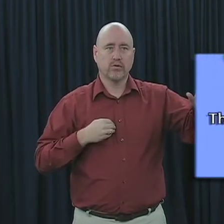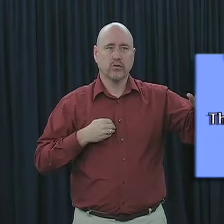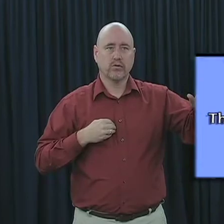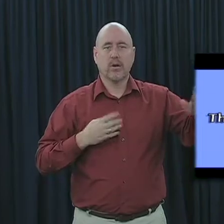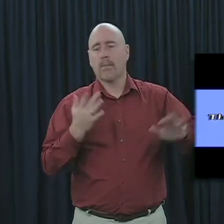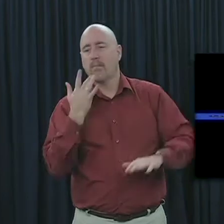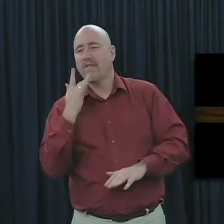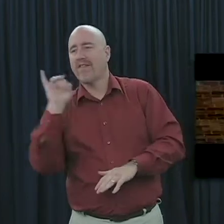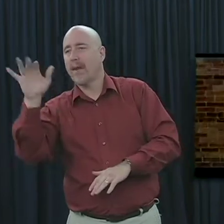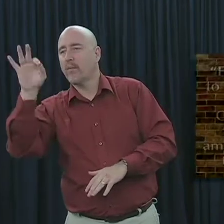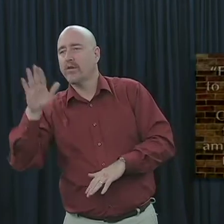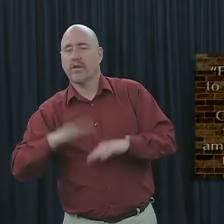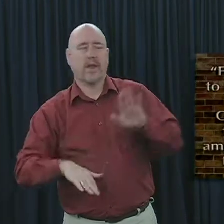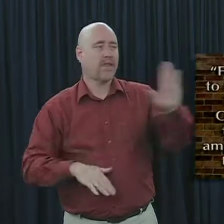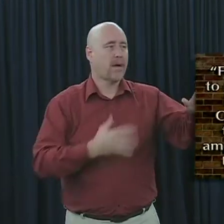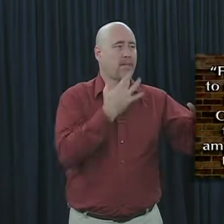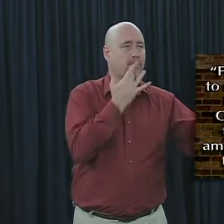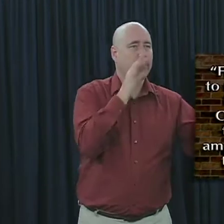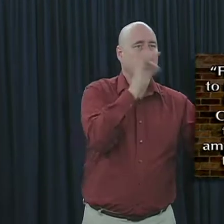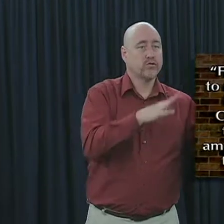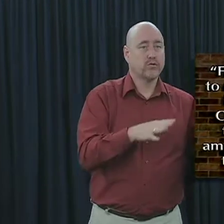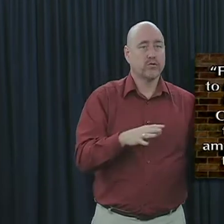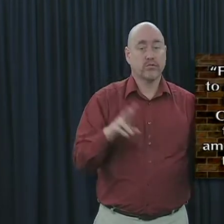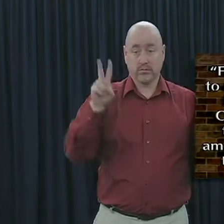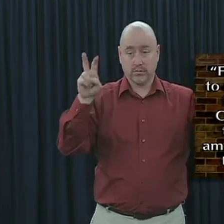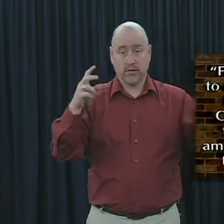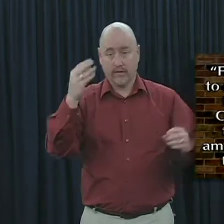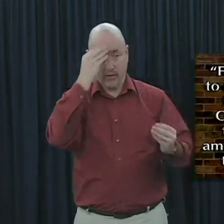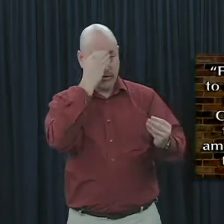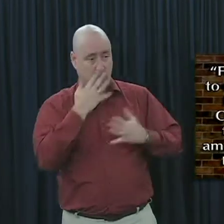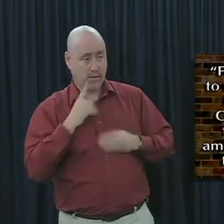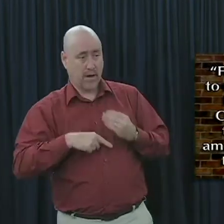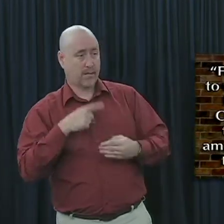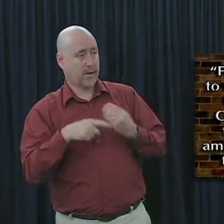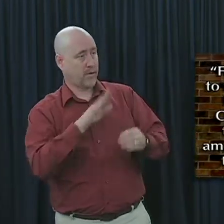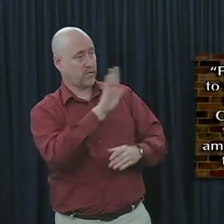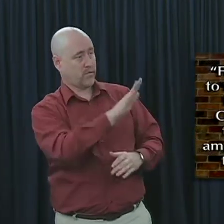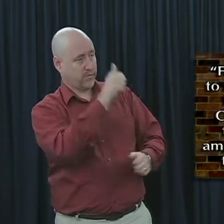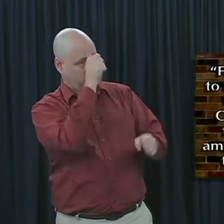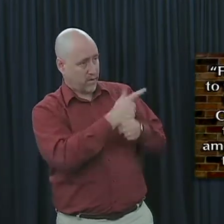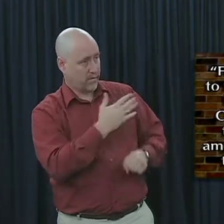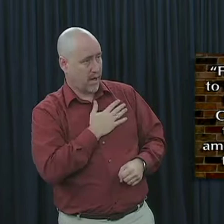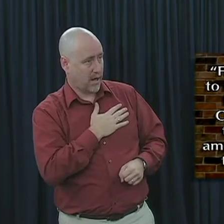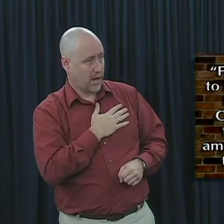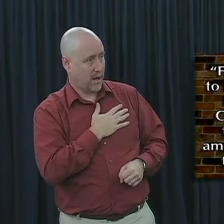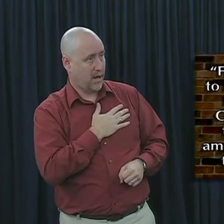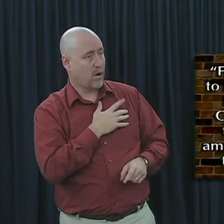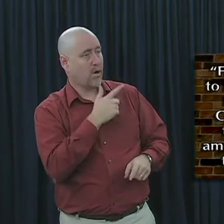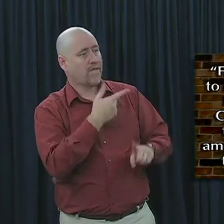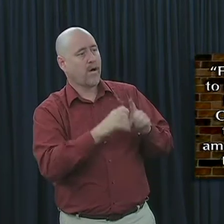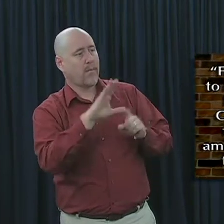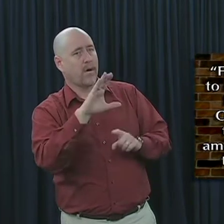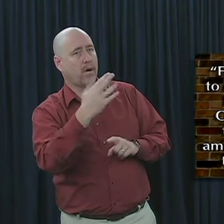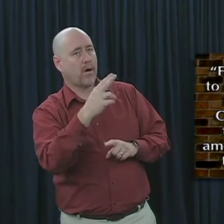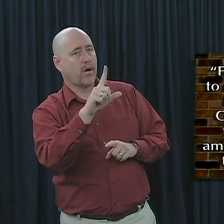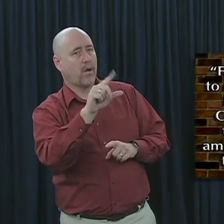a preference for preachers. For it has been declared to me concerning you, my brethren, by those of Chloe's household,